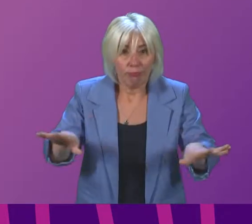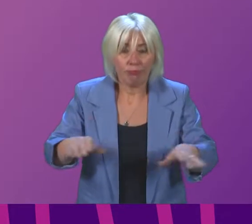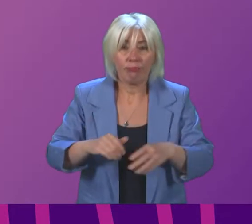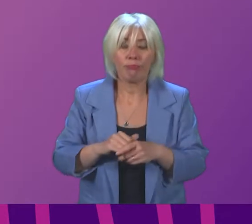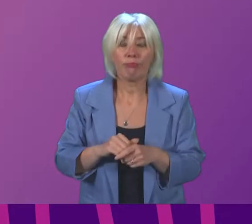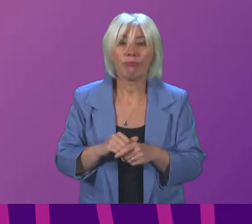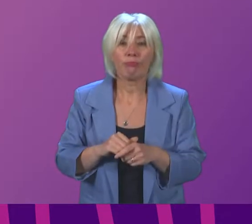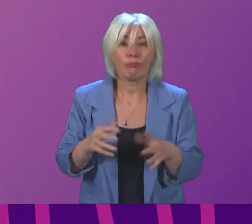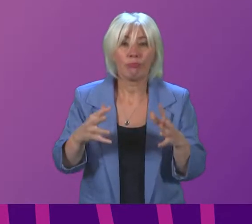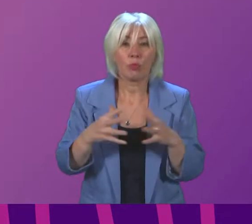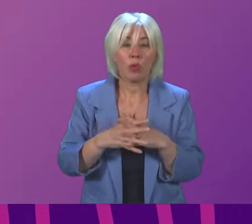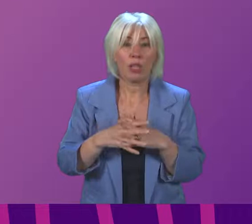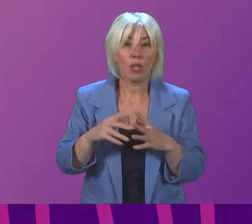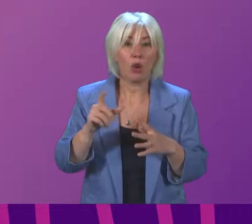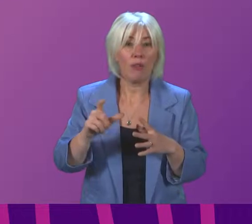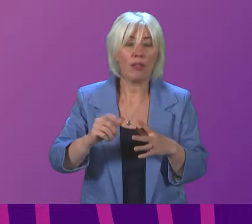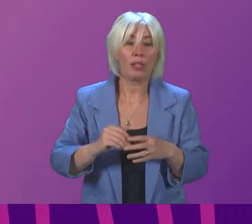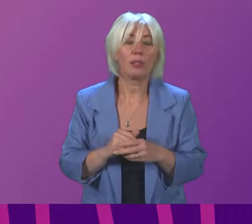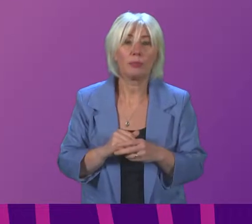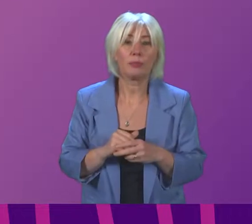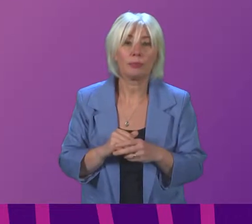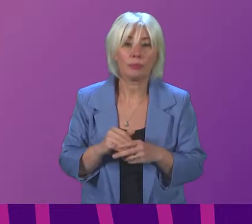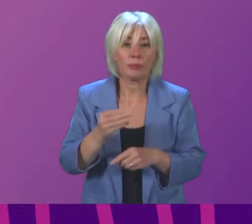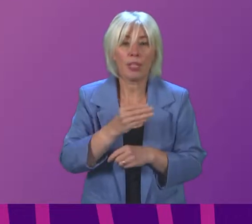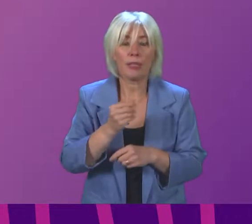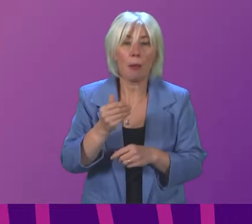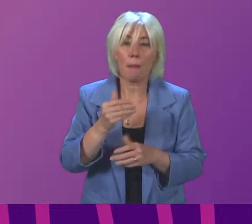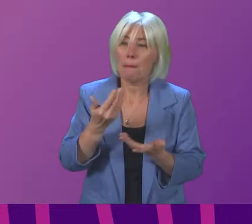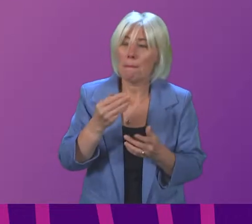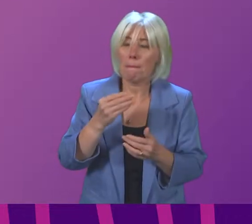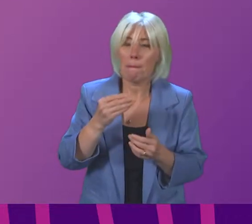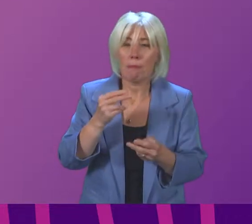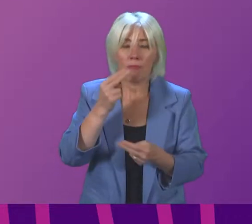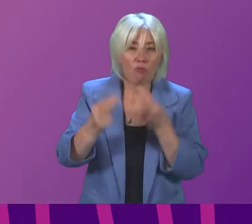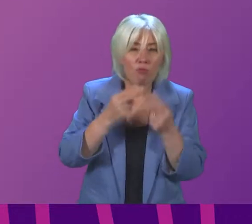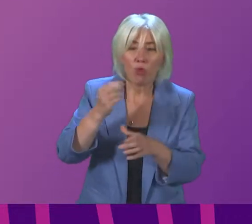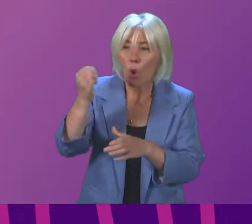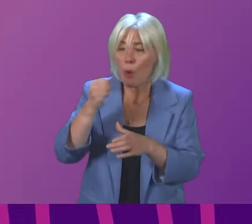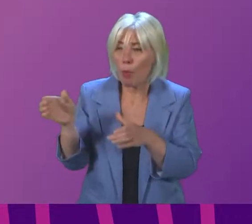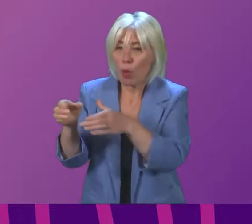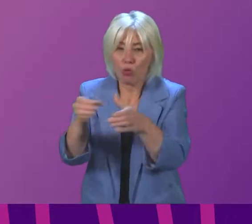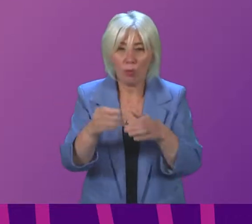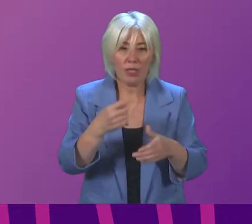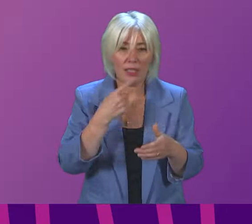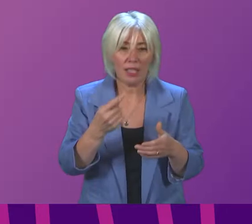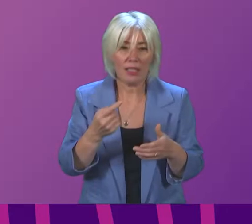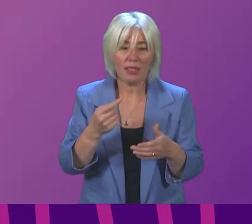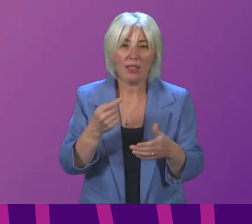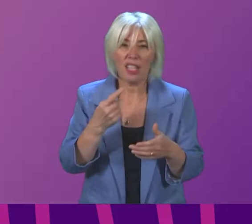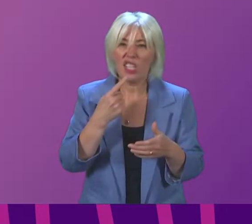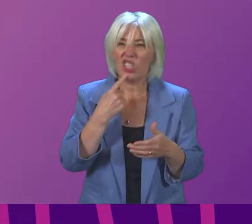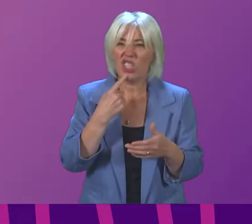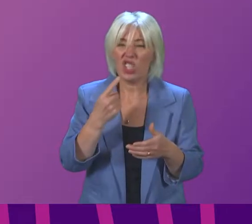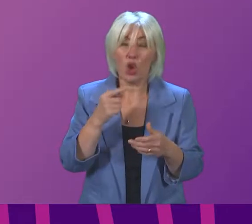Marrow thank you first minister some hospitality groups are saying that you have just asked people and a coat to